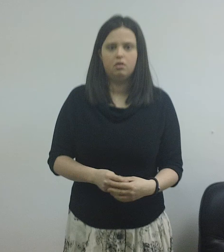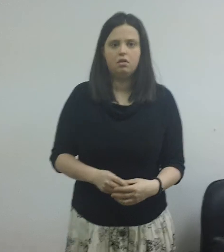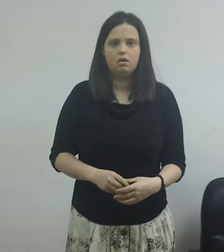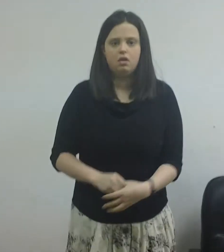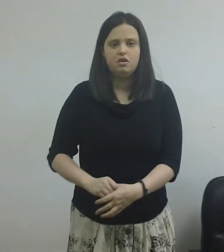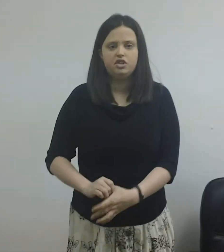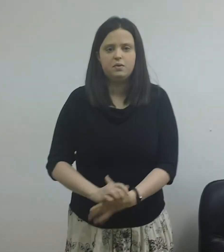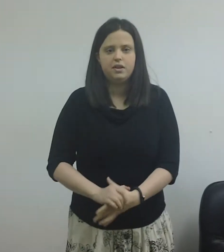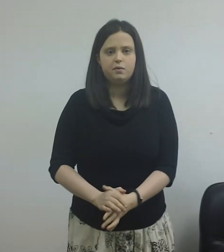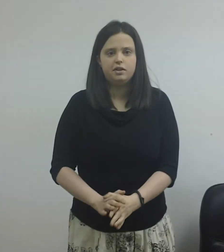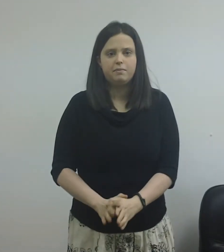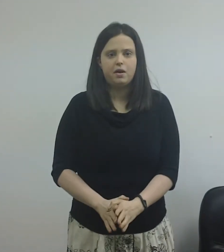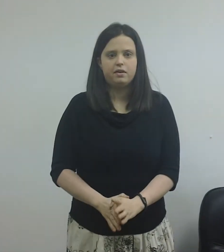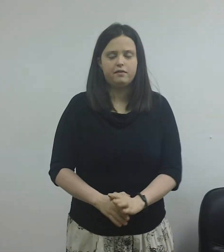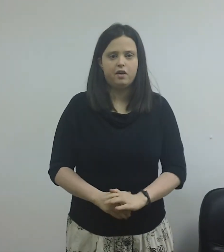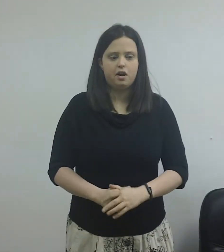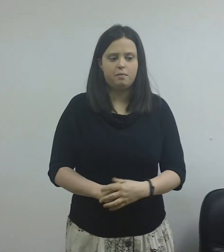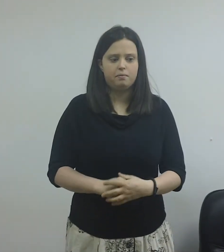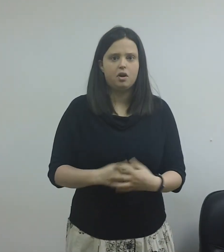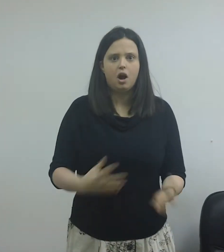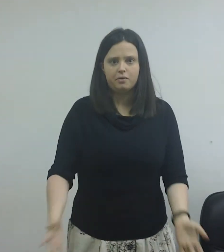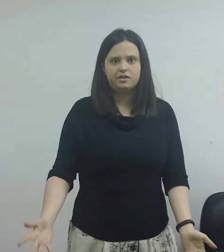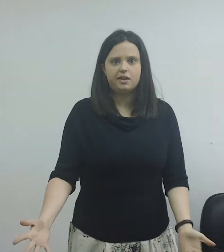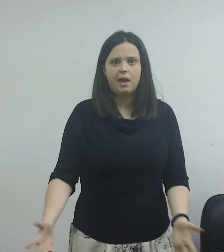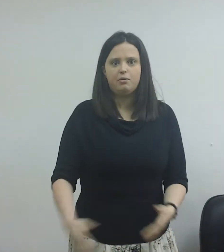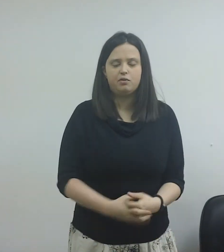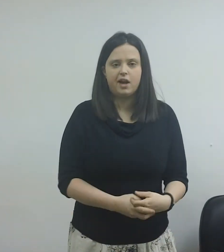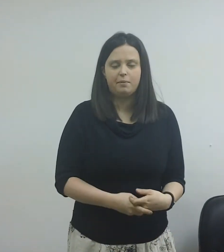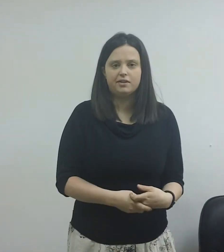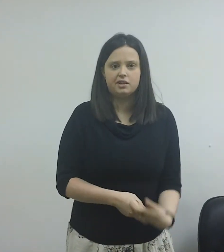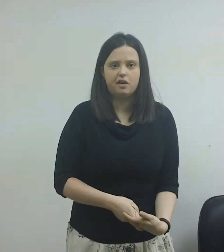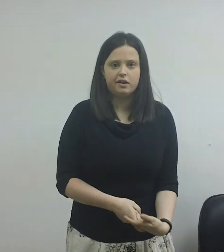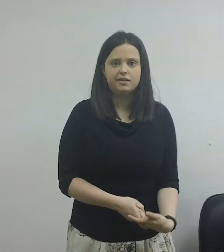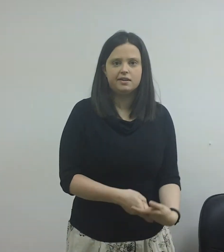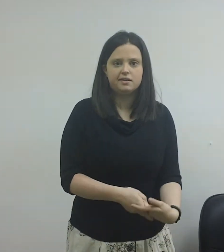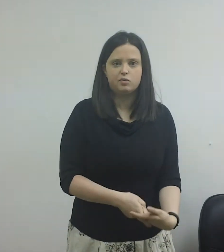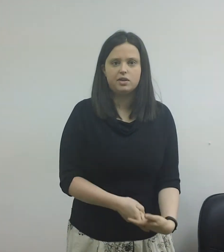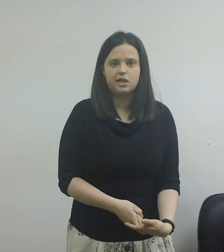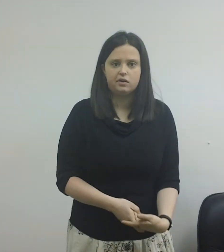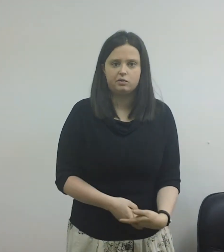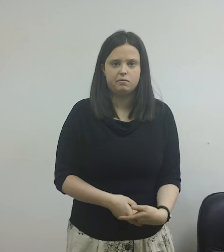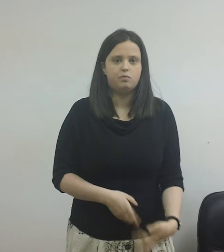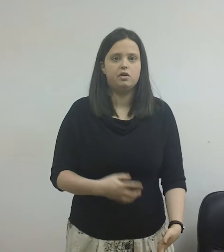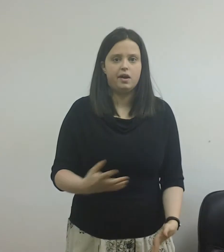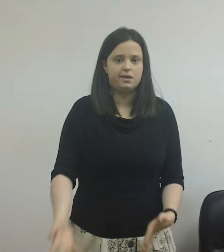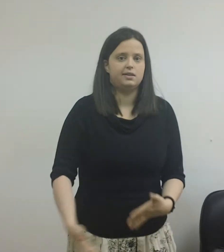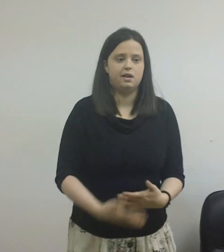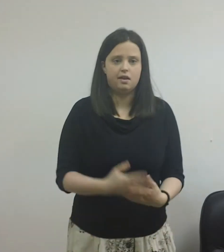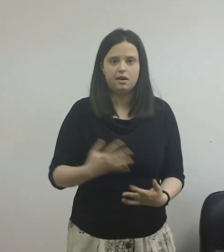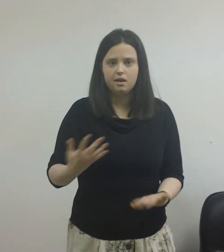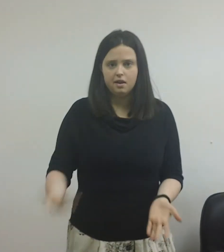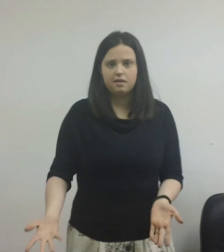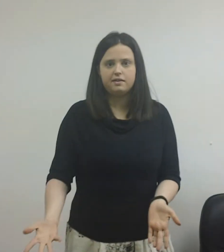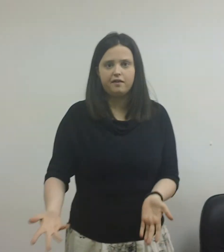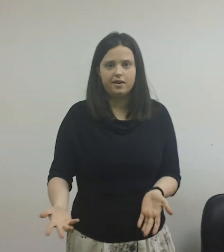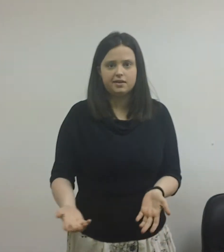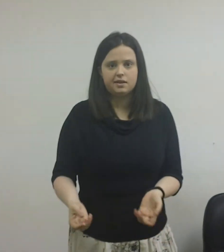So you would think with the amount of commerce that came through tablets this holiday season that retailers would be realizing that the device